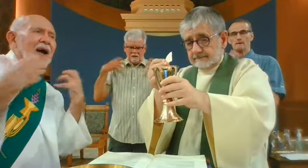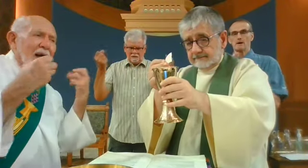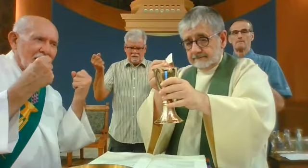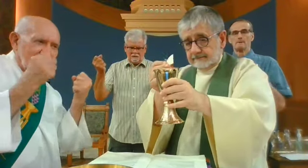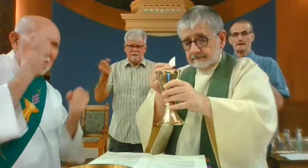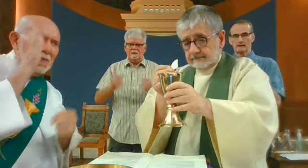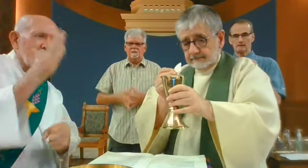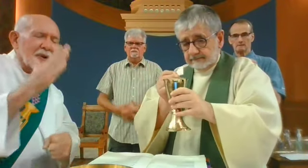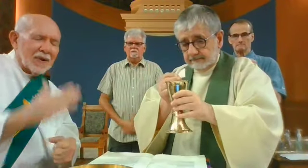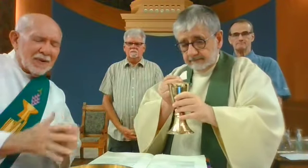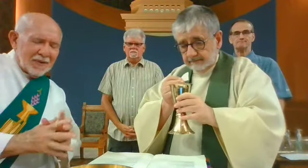shall be healed.